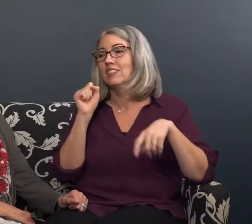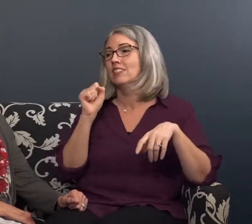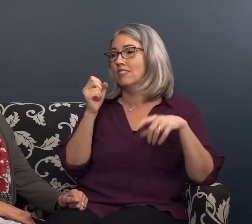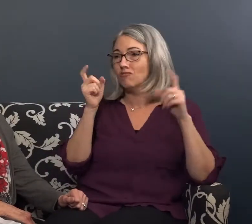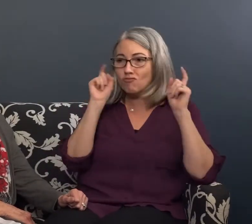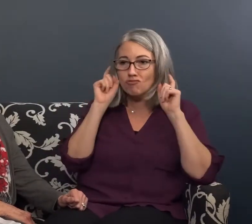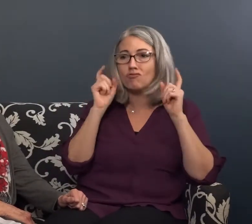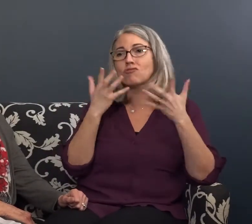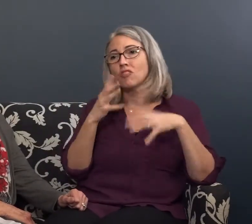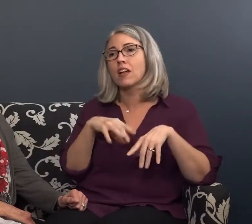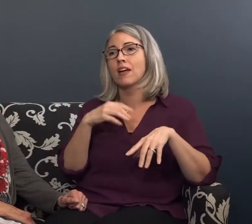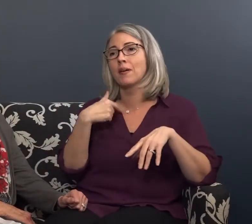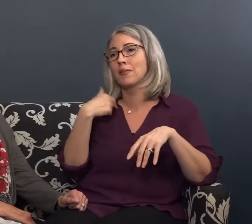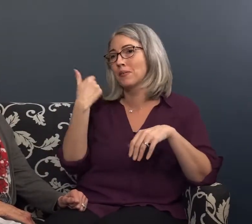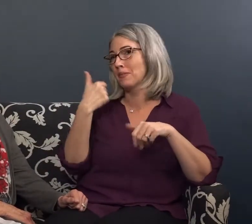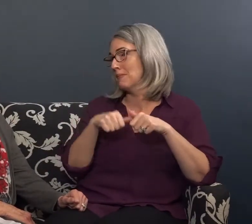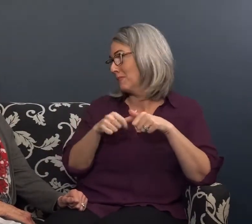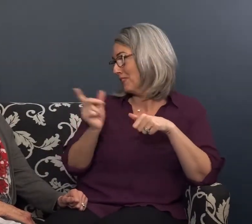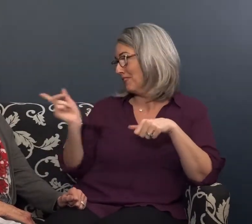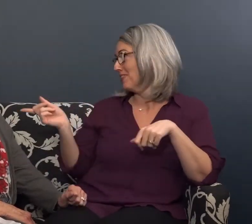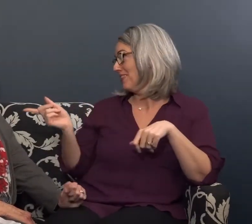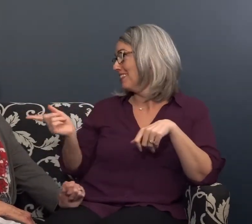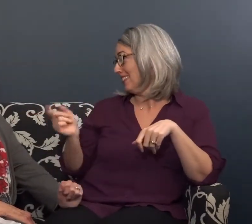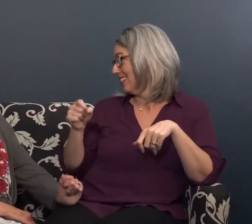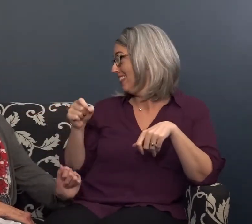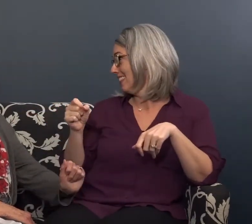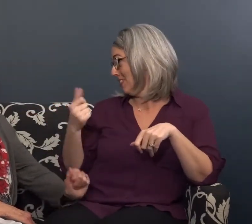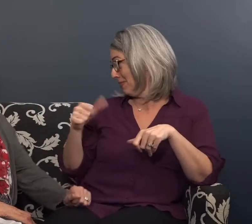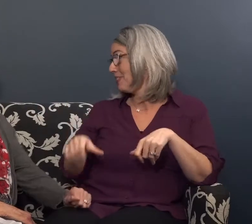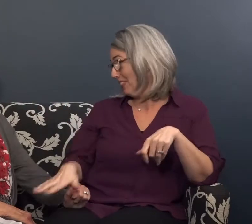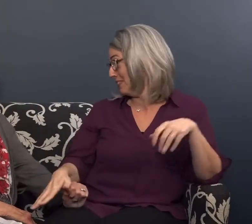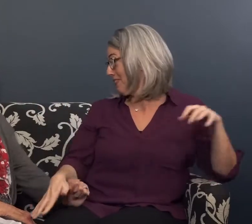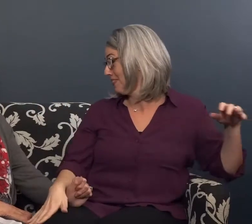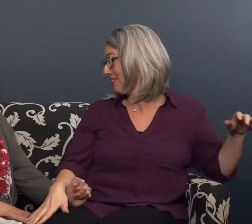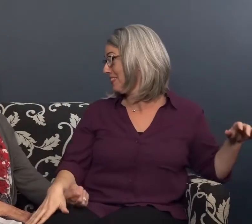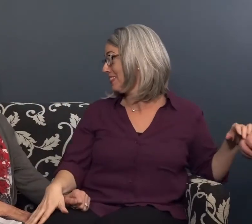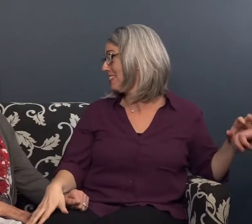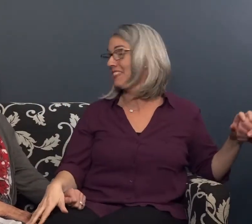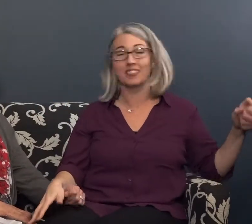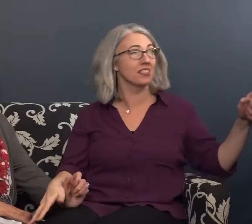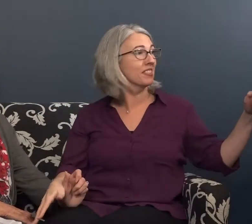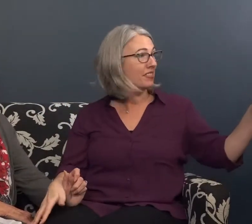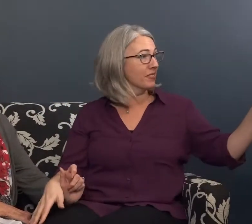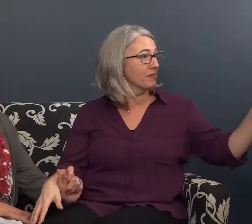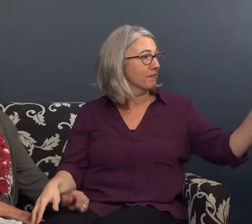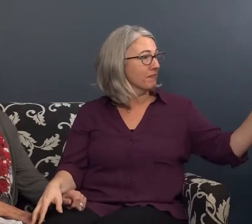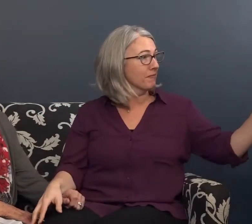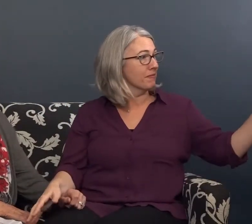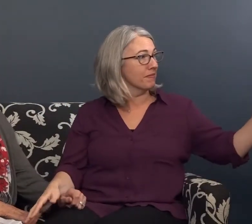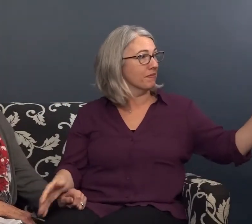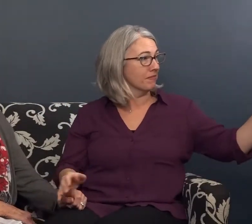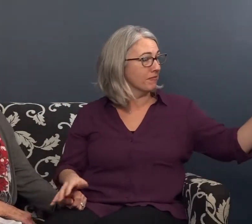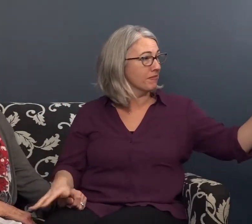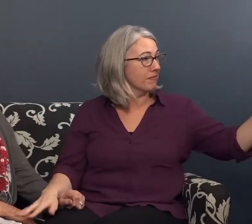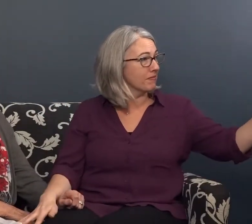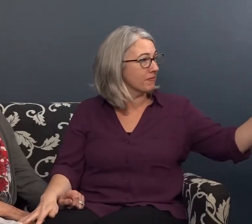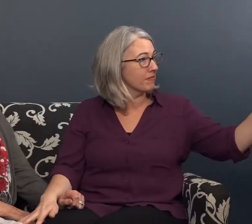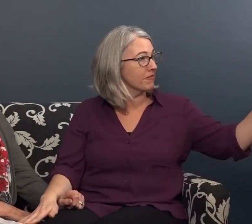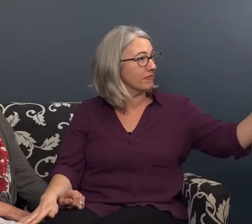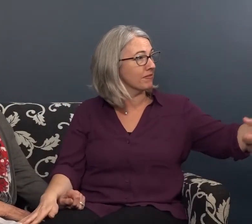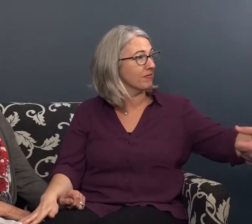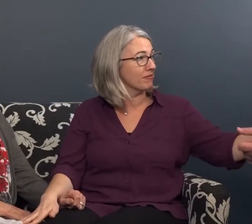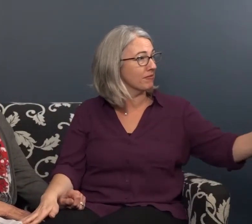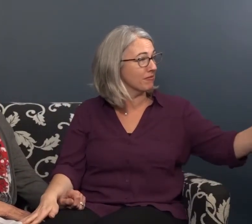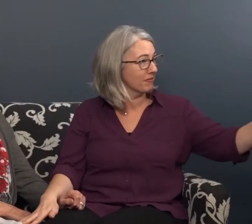we identified that I had a hearing loss and I got hearing aids remember that yes when Ashley was